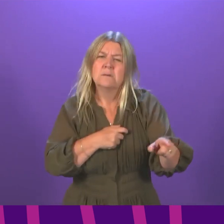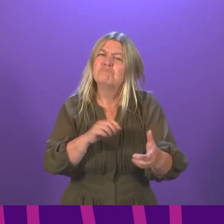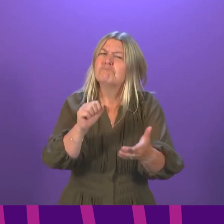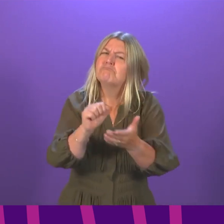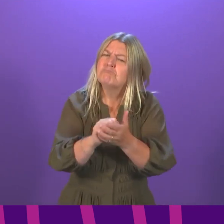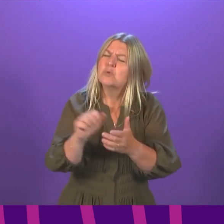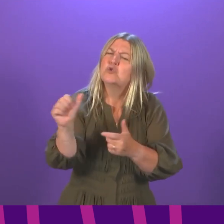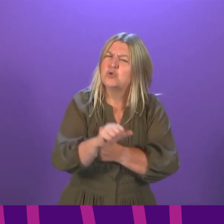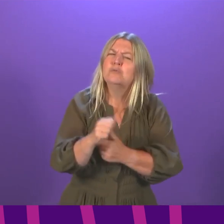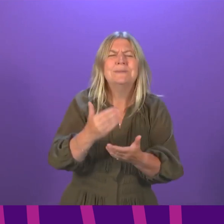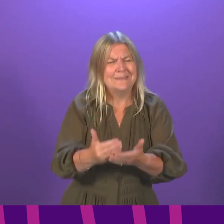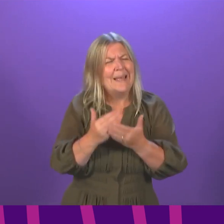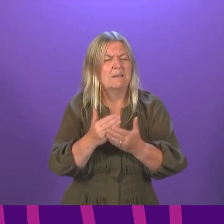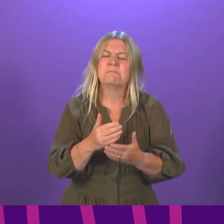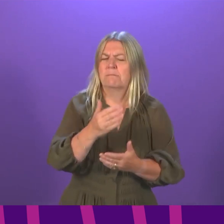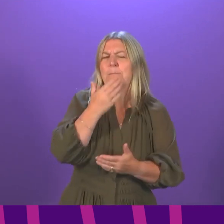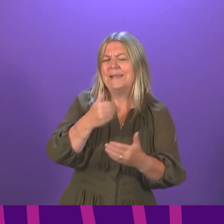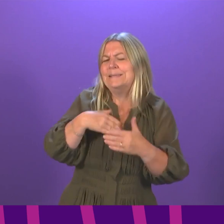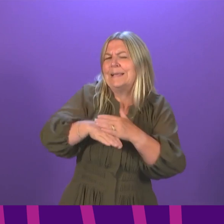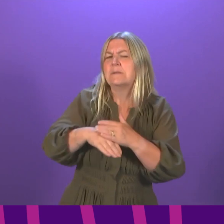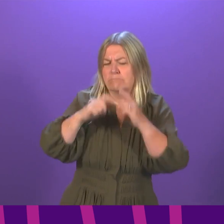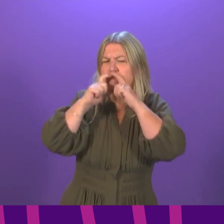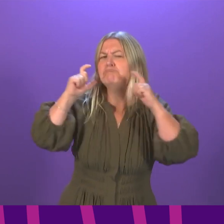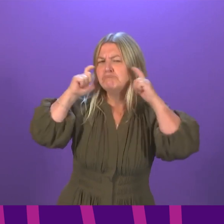Christine Graham, to be followed by Megan Gallacher.